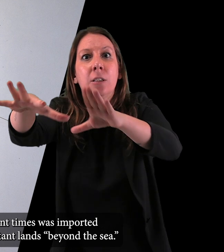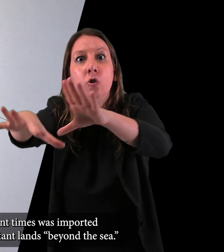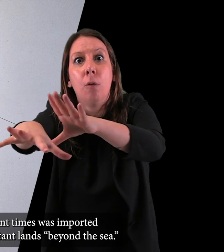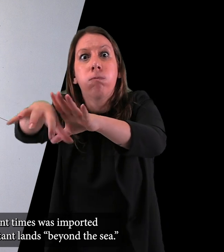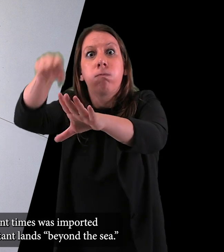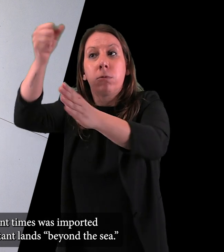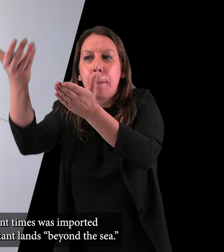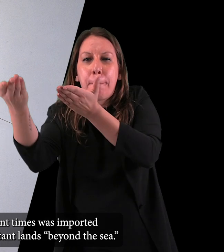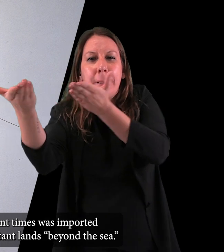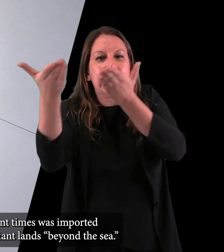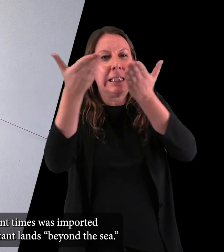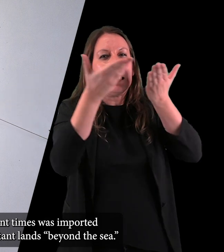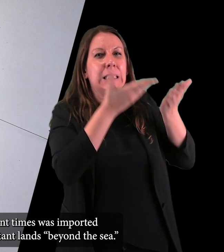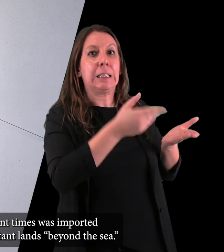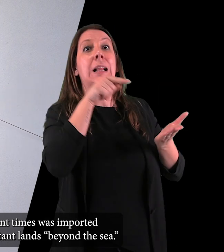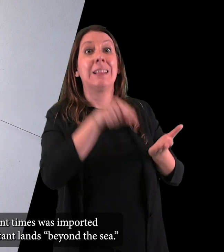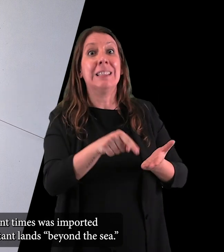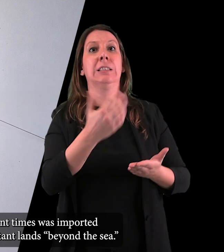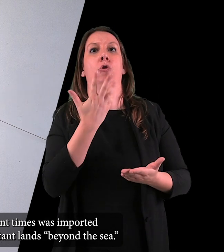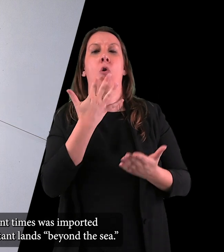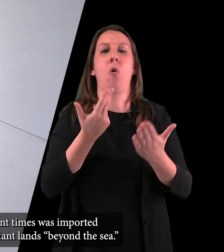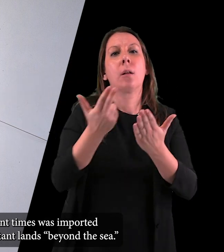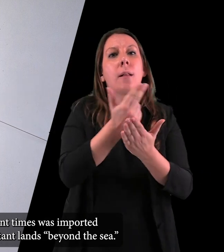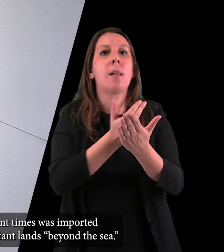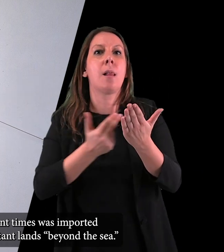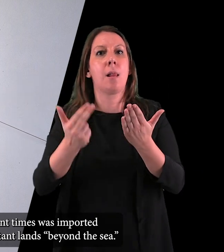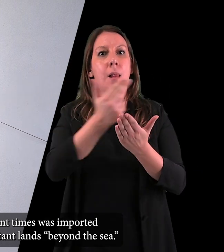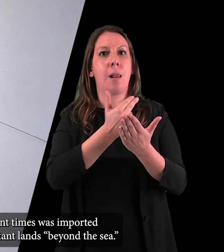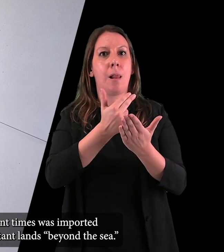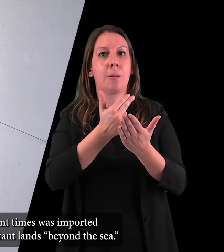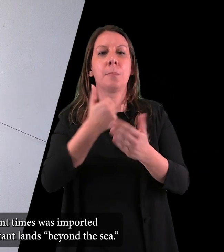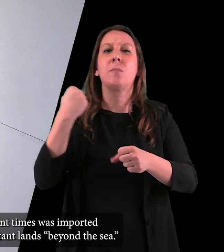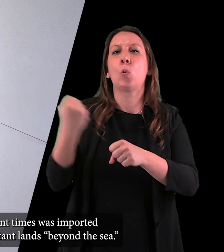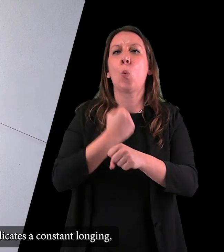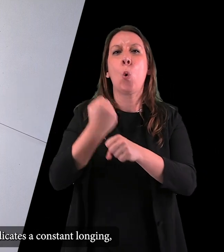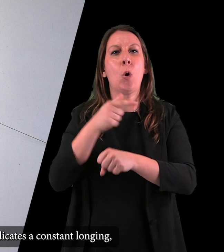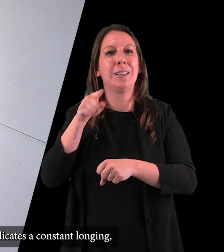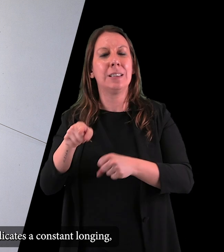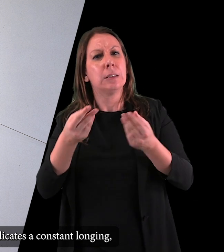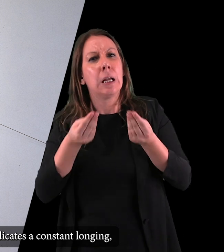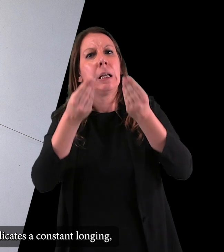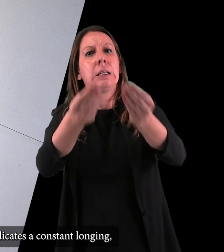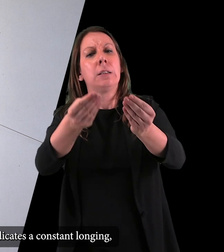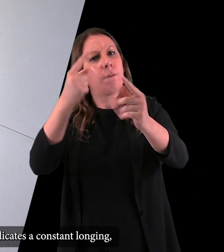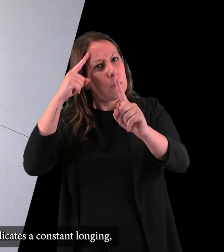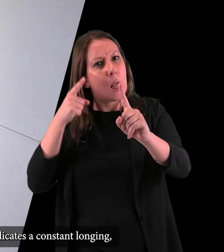named in reference to the origin of the mineral used to produce the pigment which in ancient